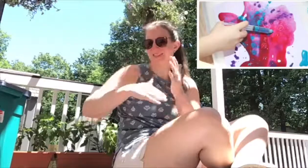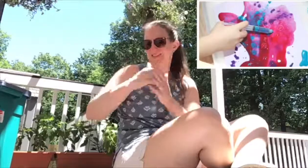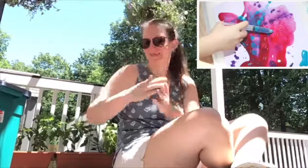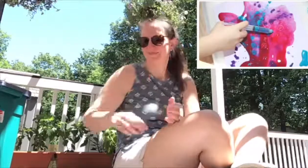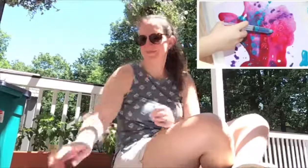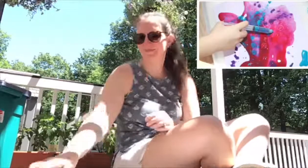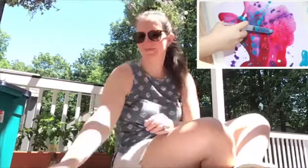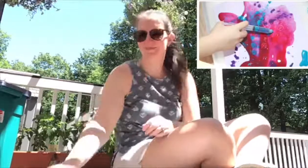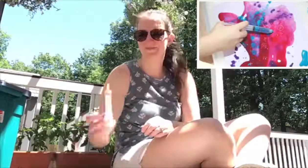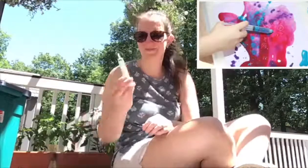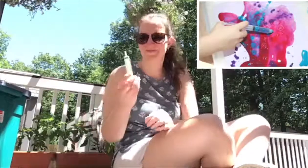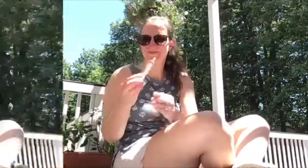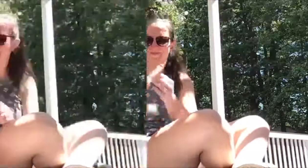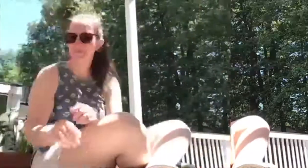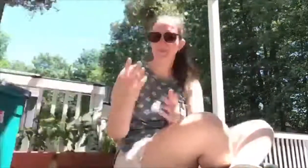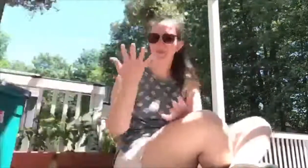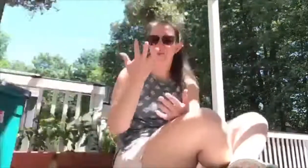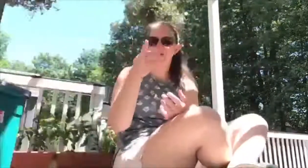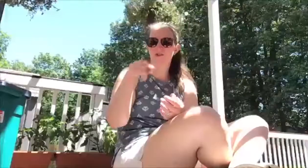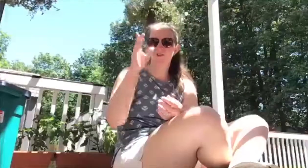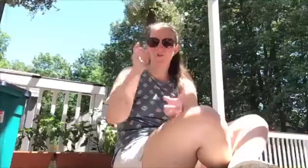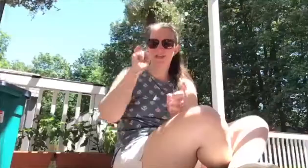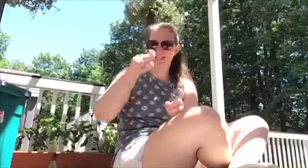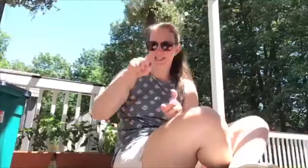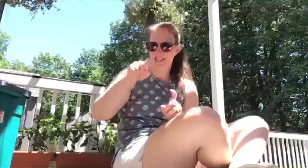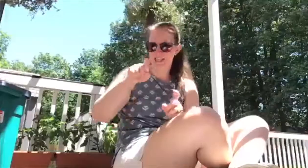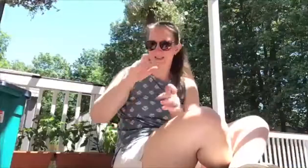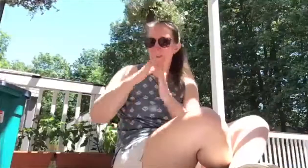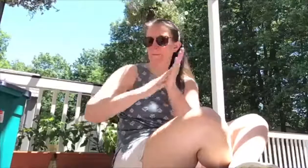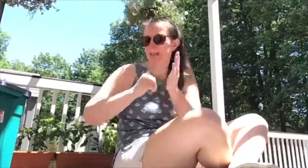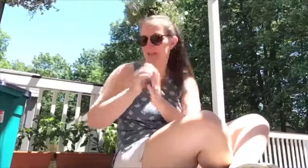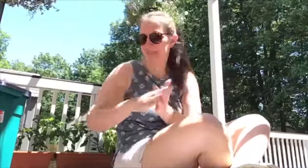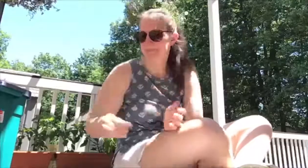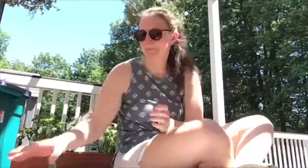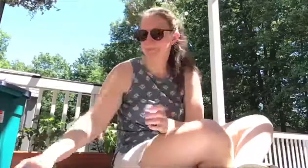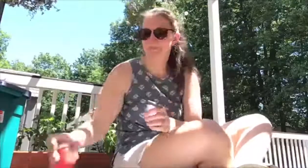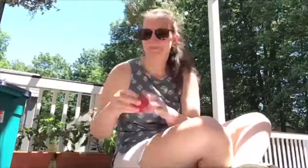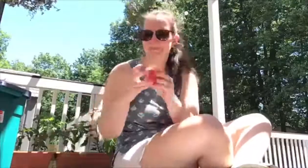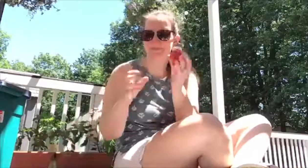what you'll need is paint